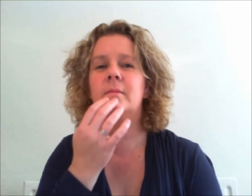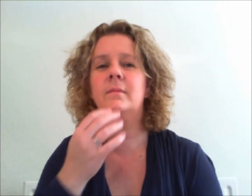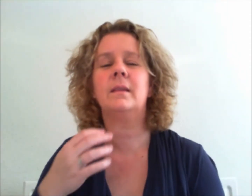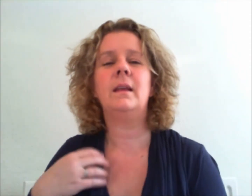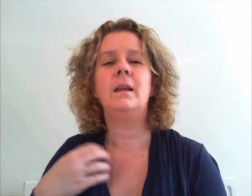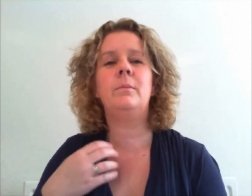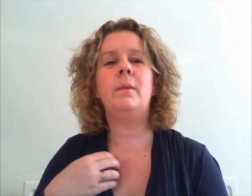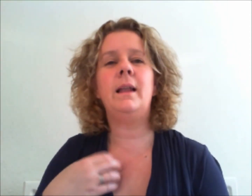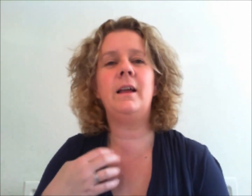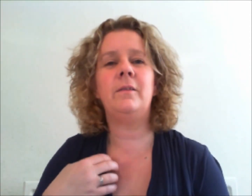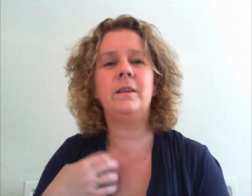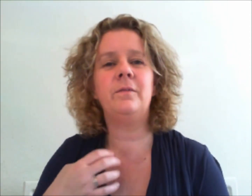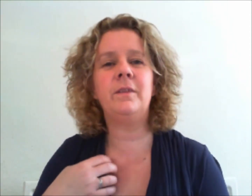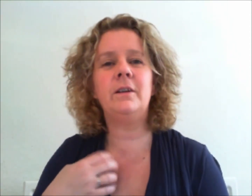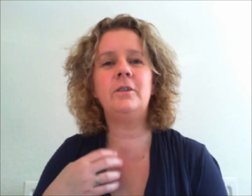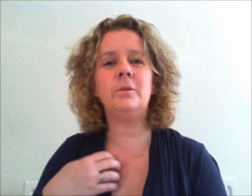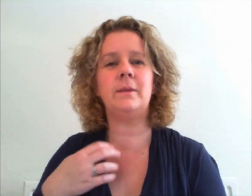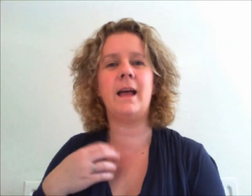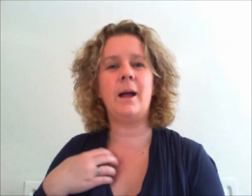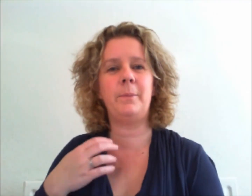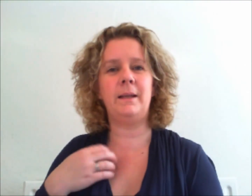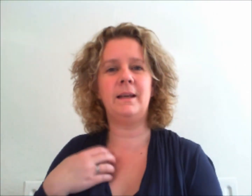my life is filled with happiness